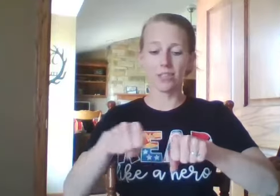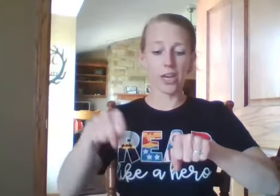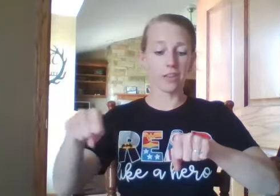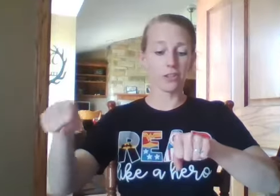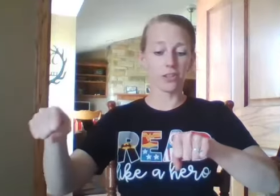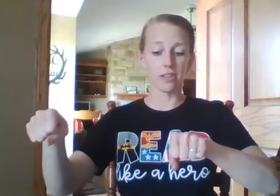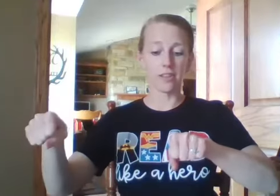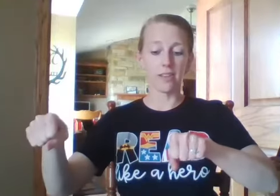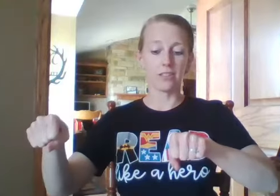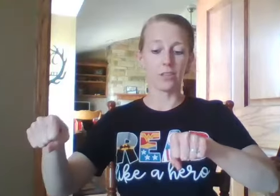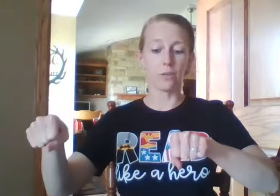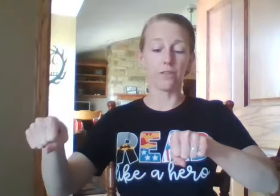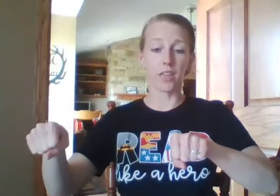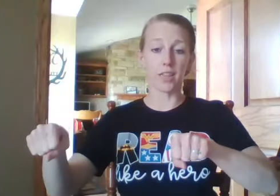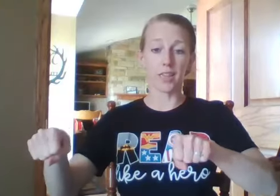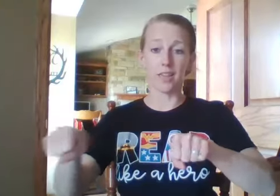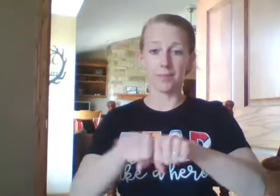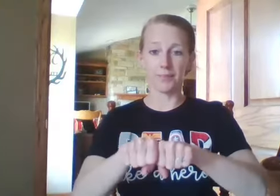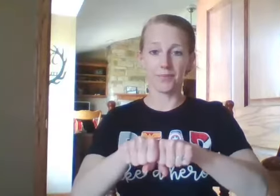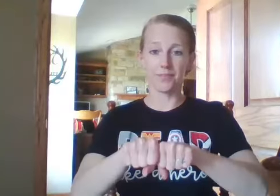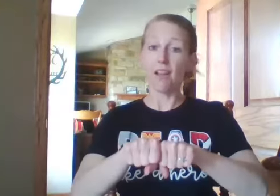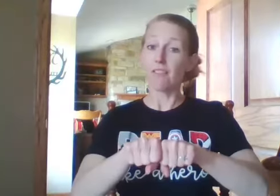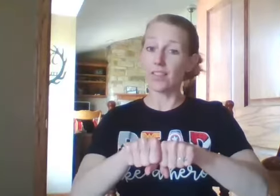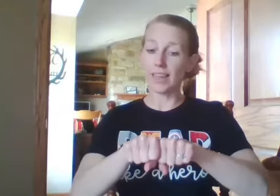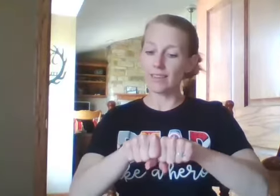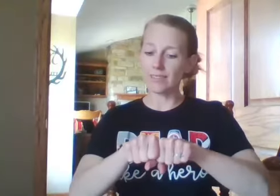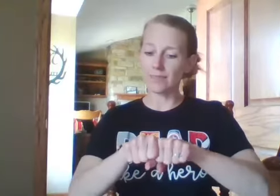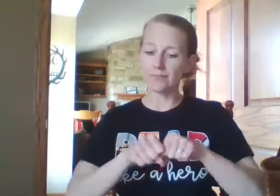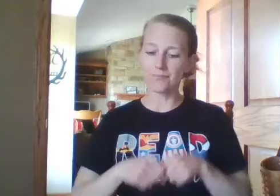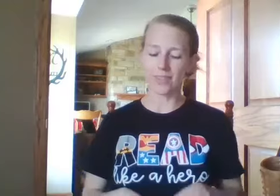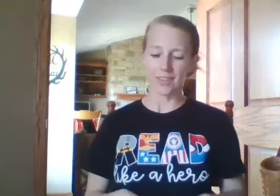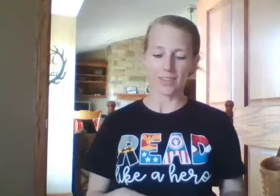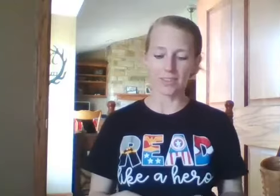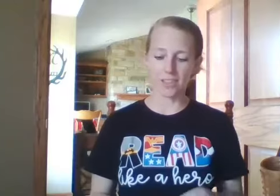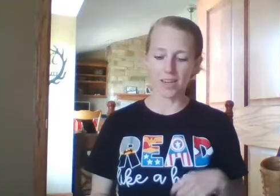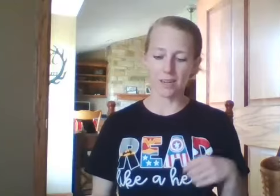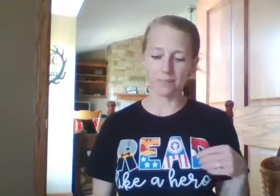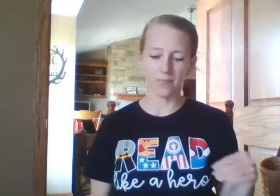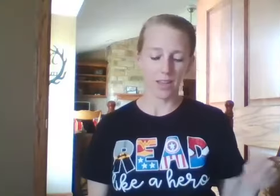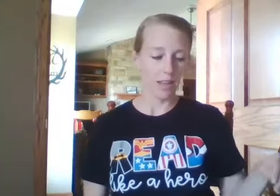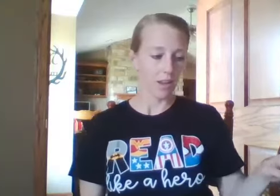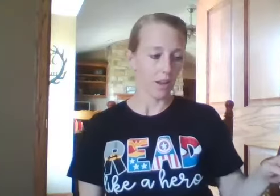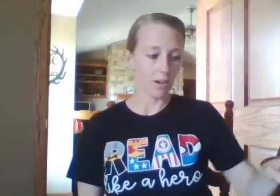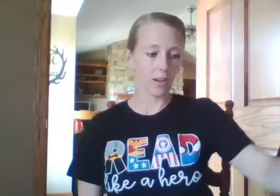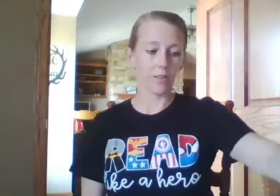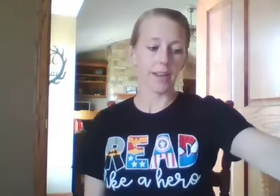Change to full. Flight. Good job. All right.